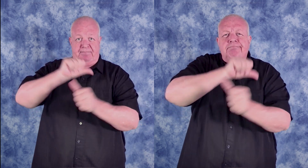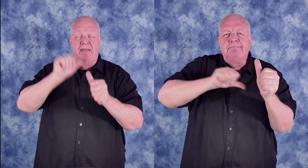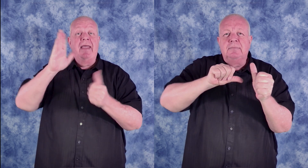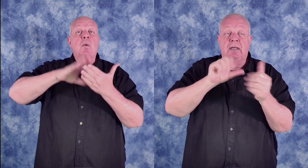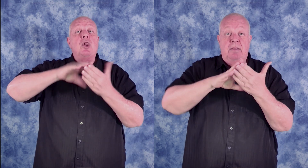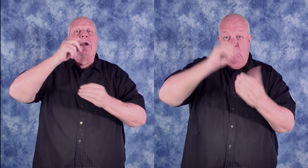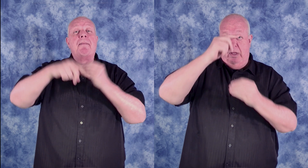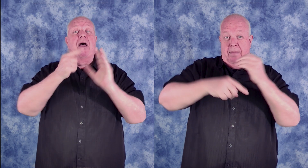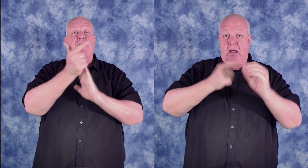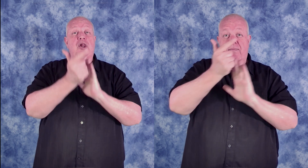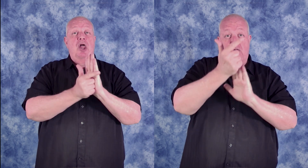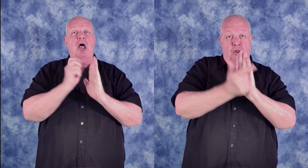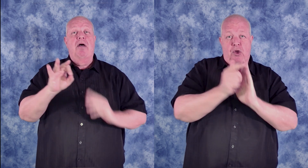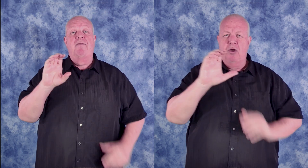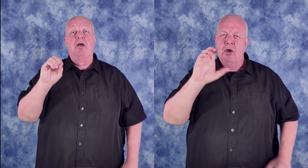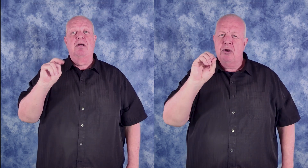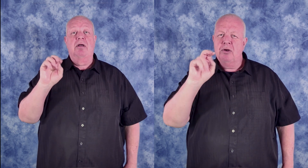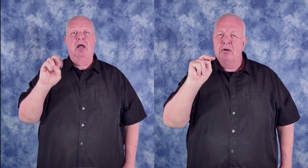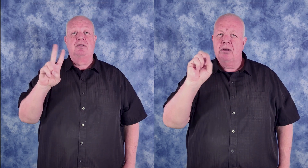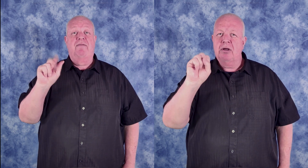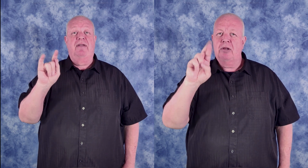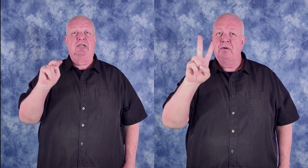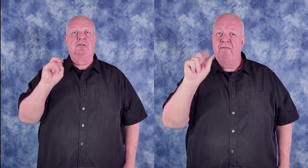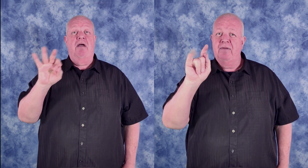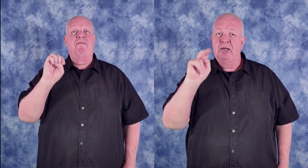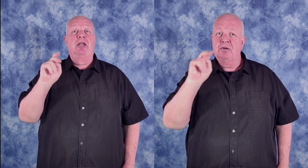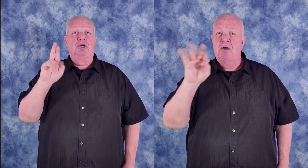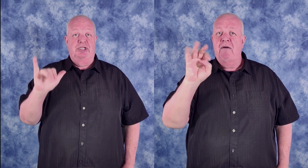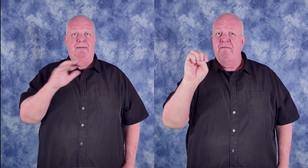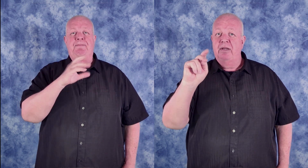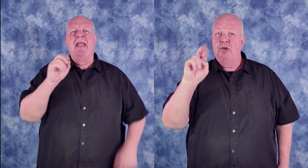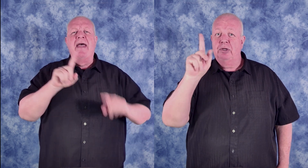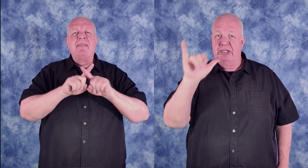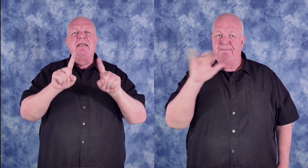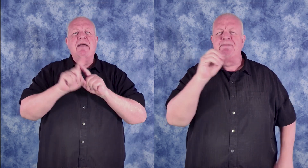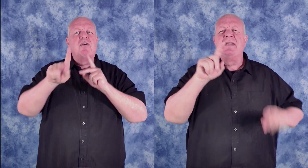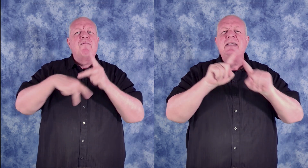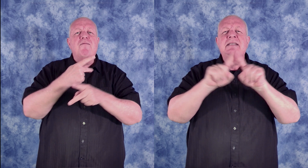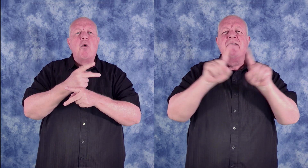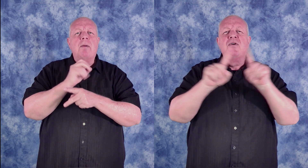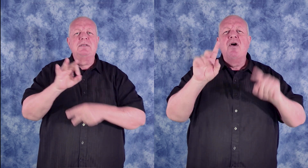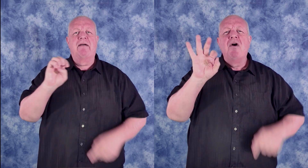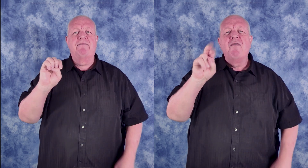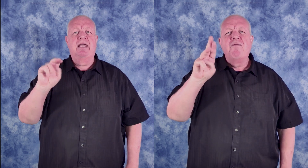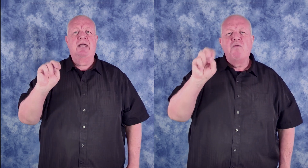They will learn about the law of conservation of energy and about the different forms of energy,